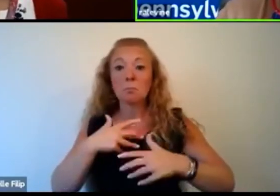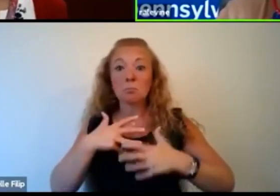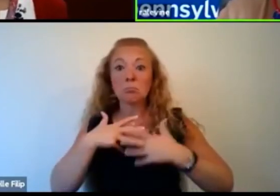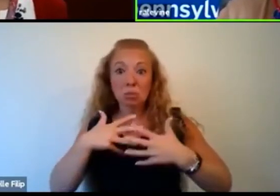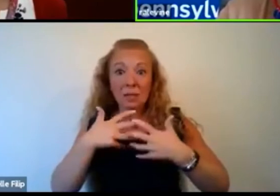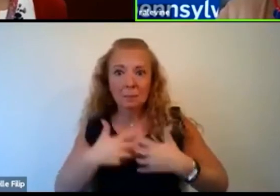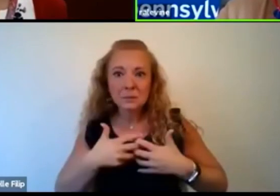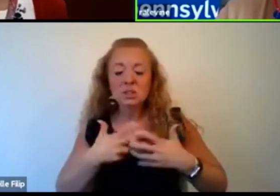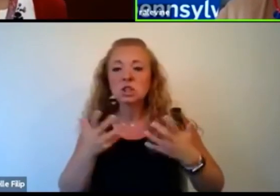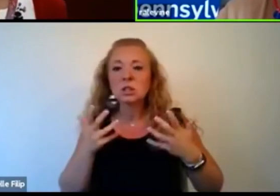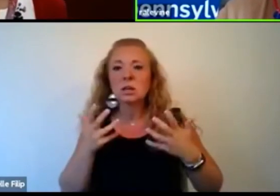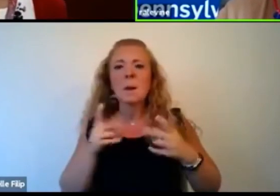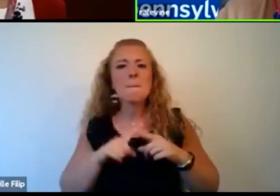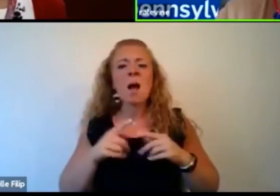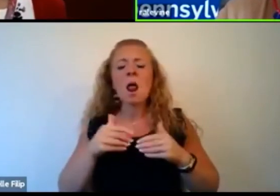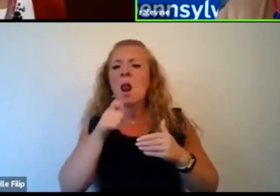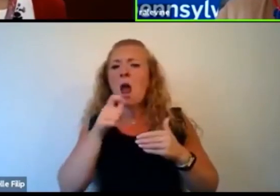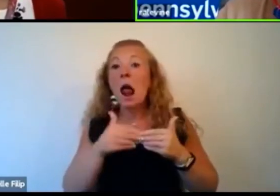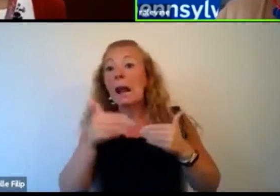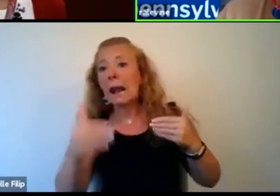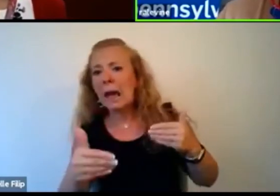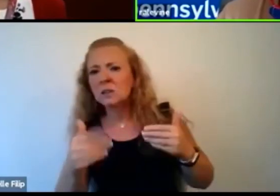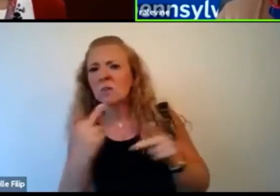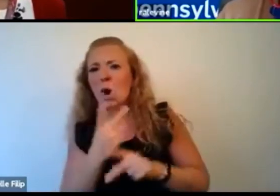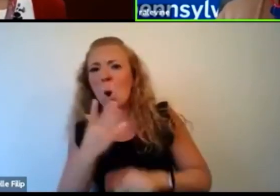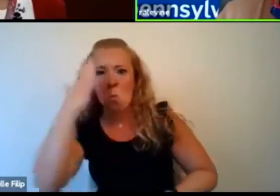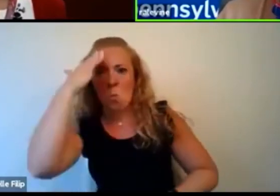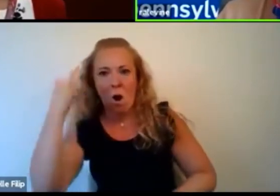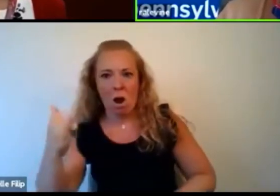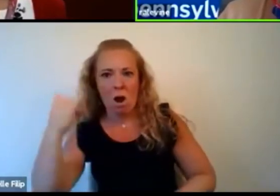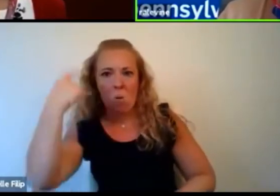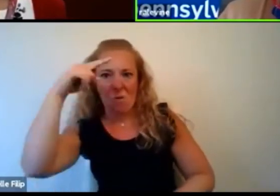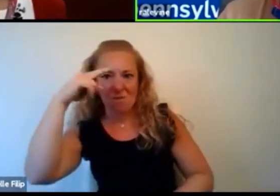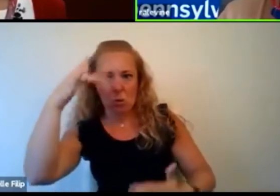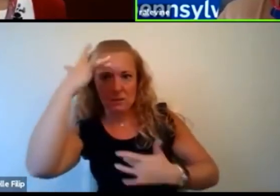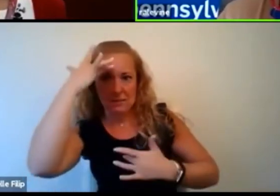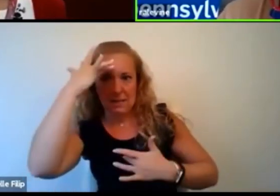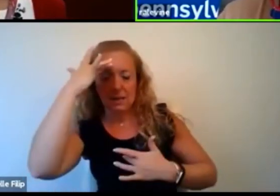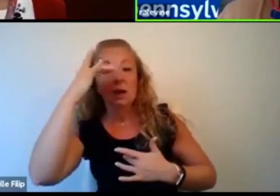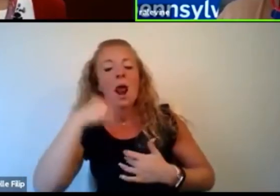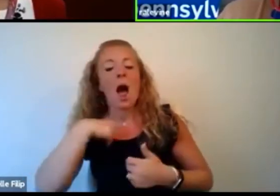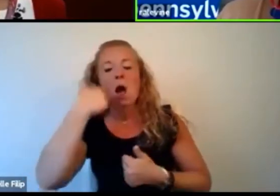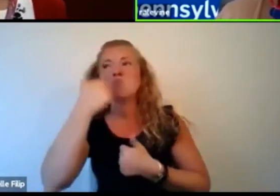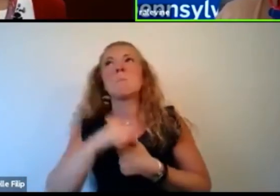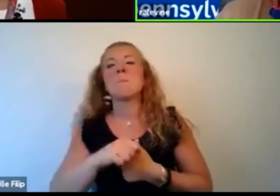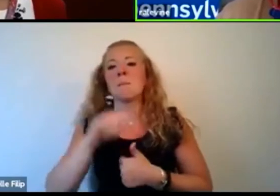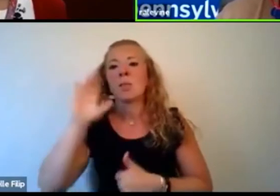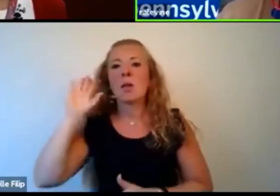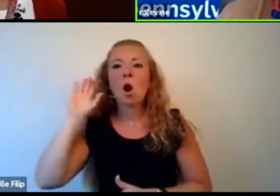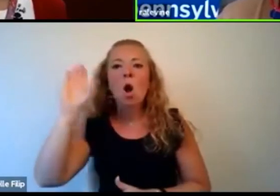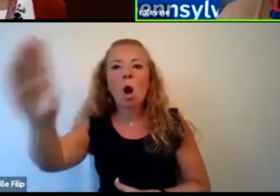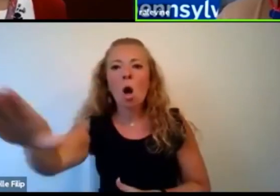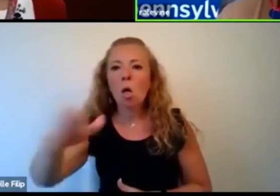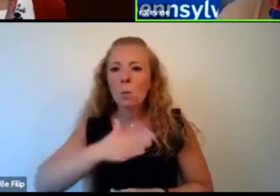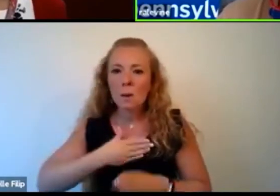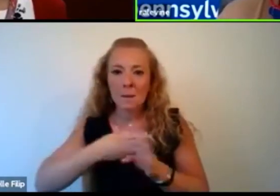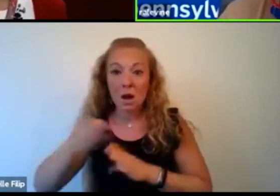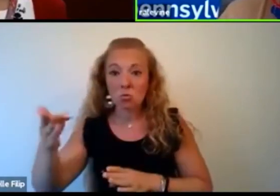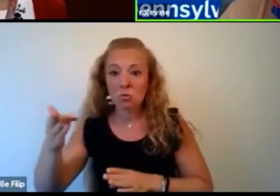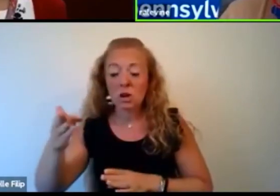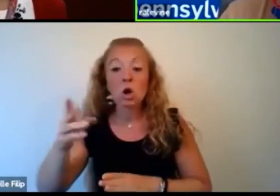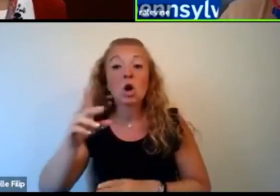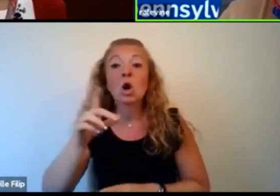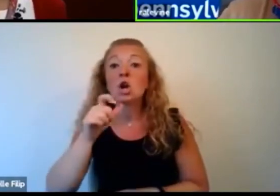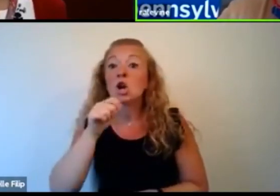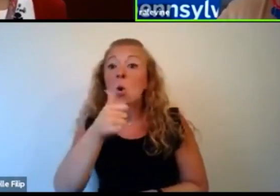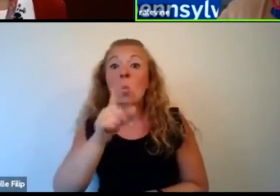next analytical step. And so I learned that. And I remembered that my entire, my entire career that don't just